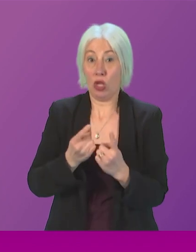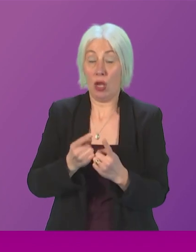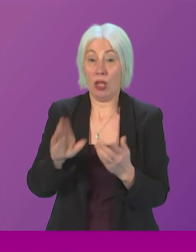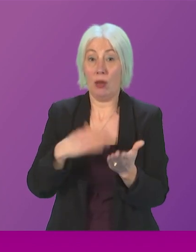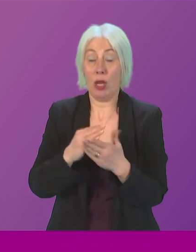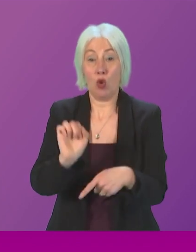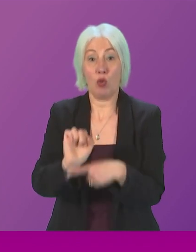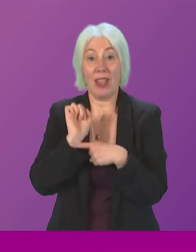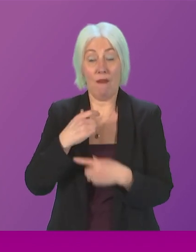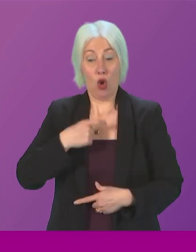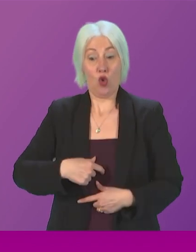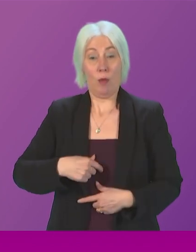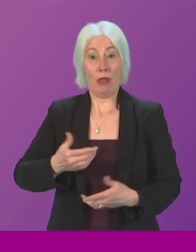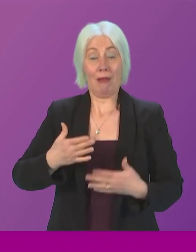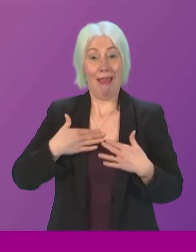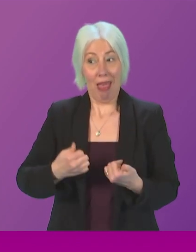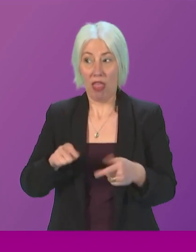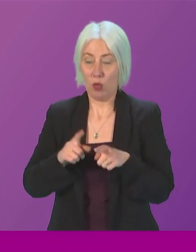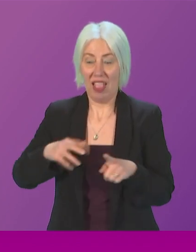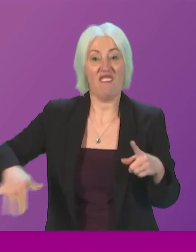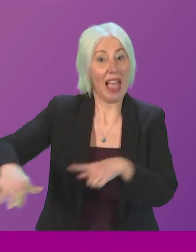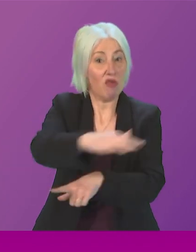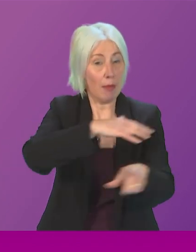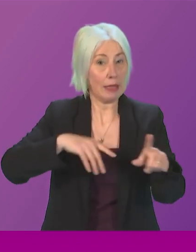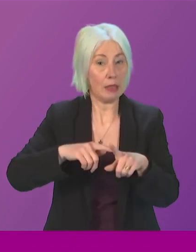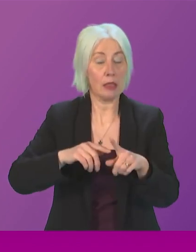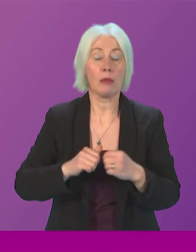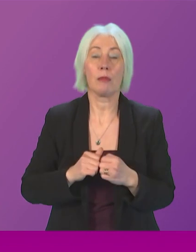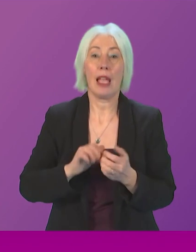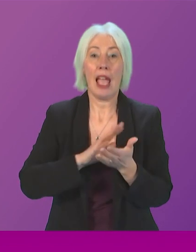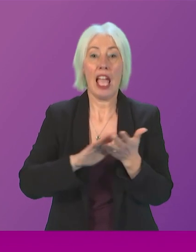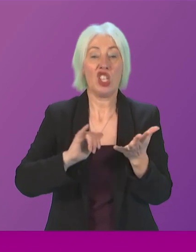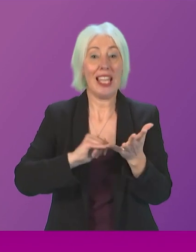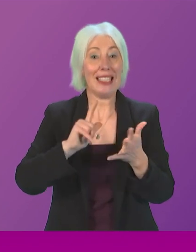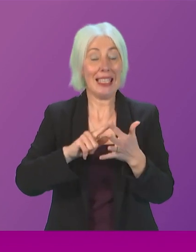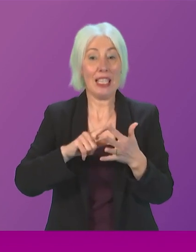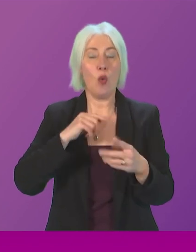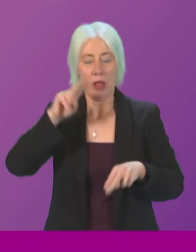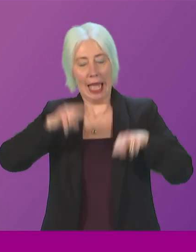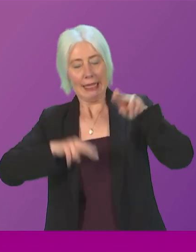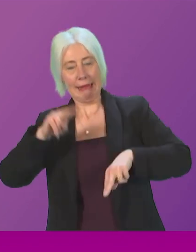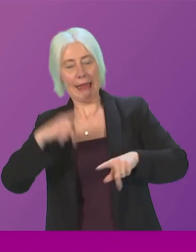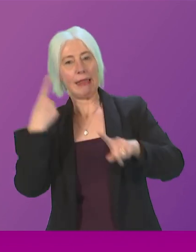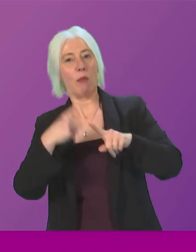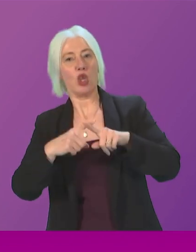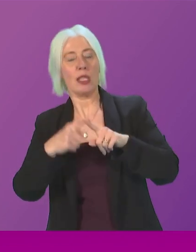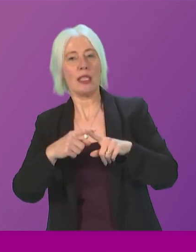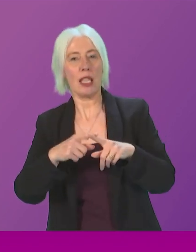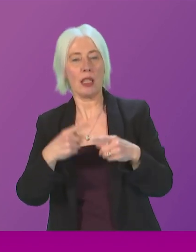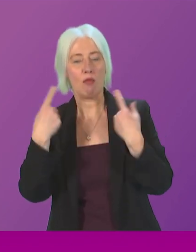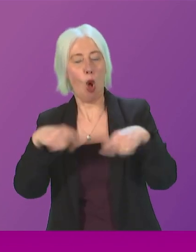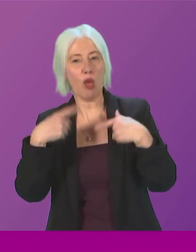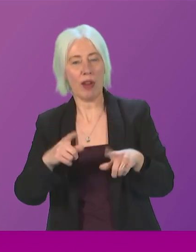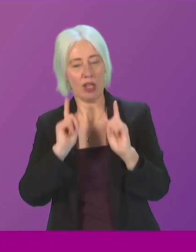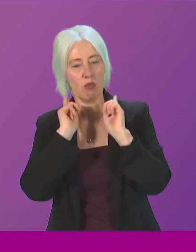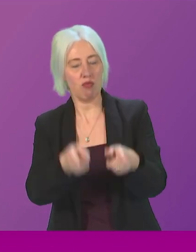protection for human health and for the environment health HSE is responsible for assessing emergency authorisation applications right across